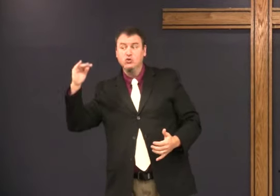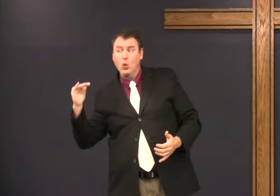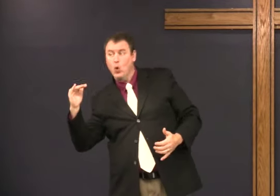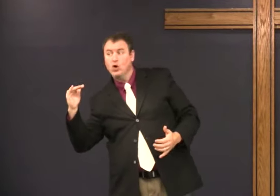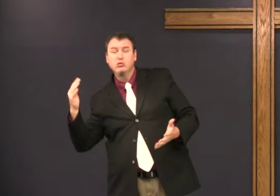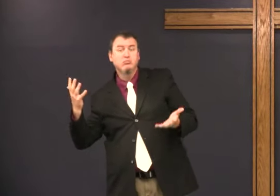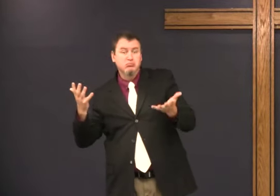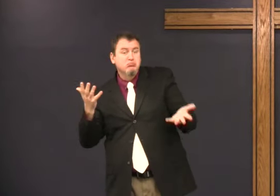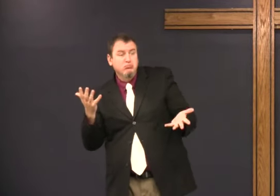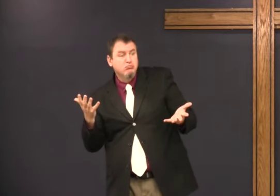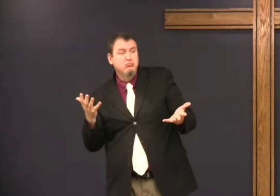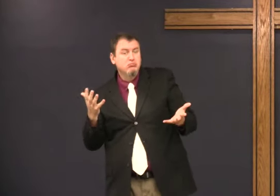They're a little bit short.